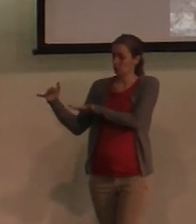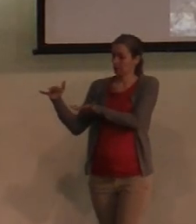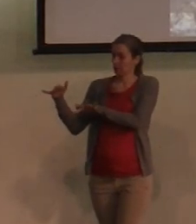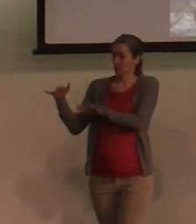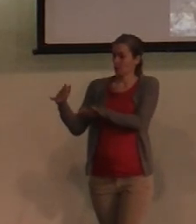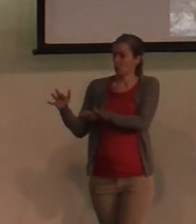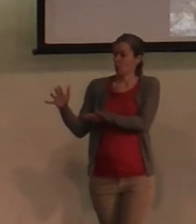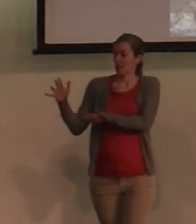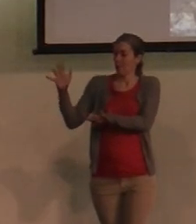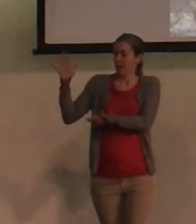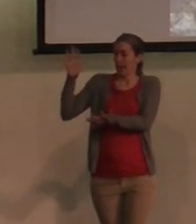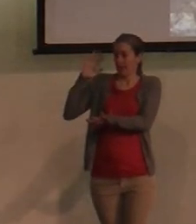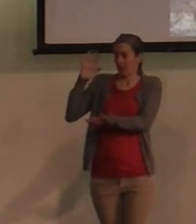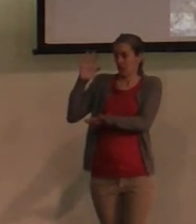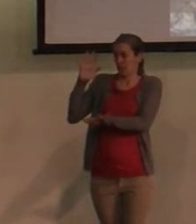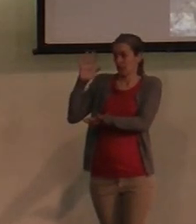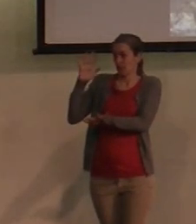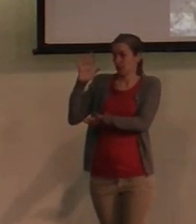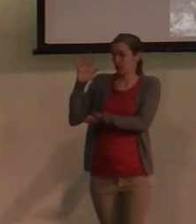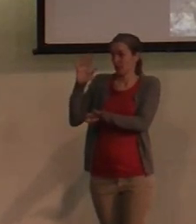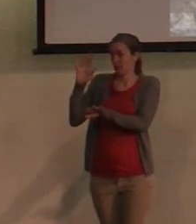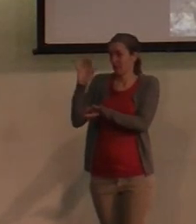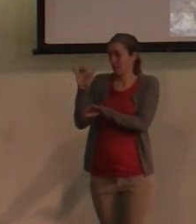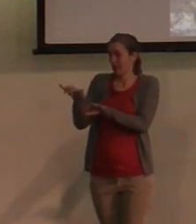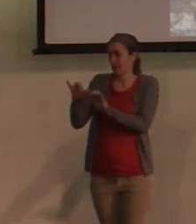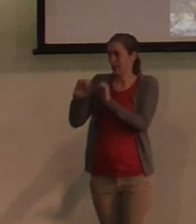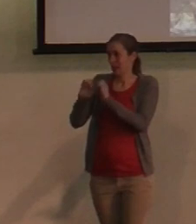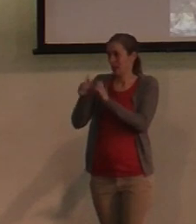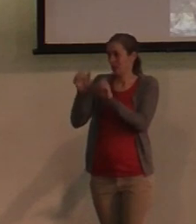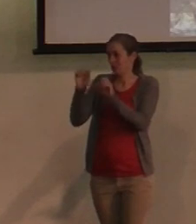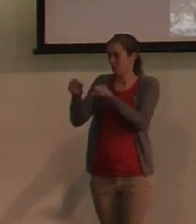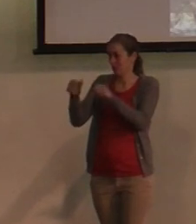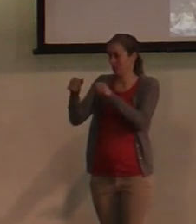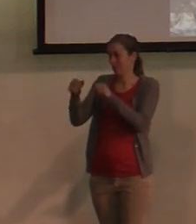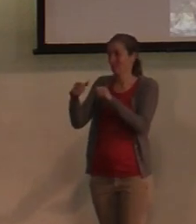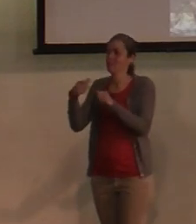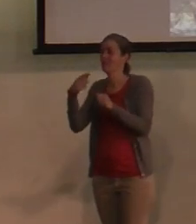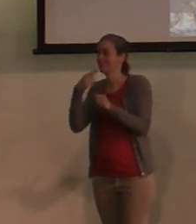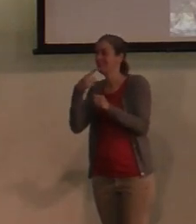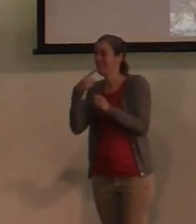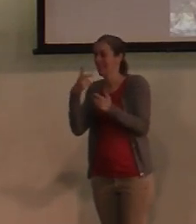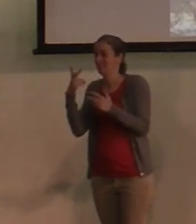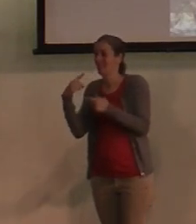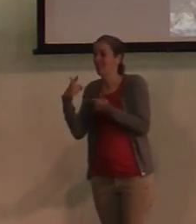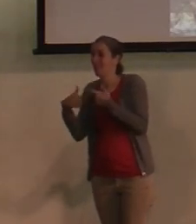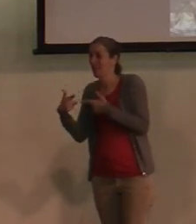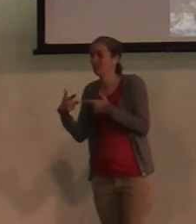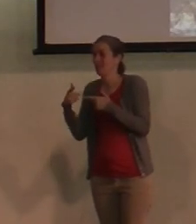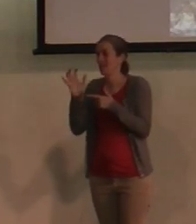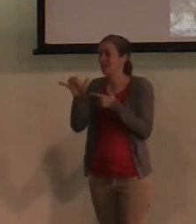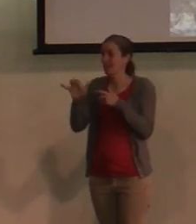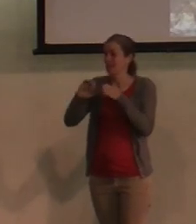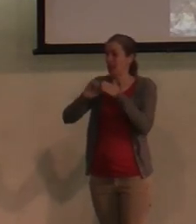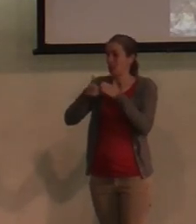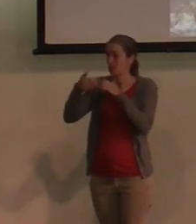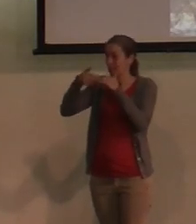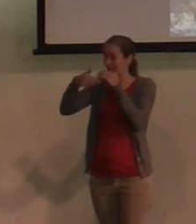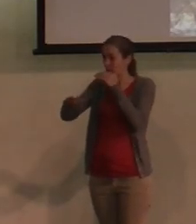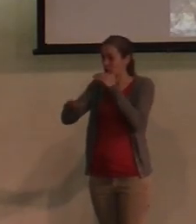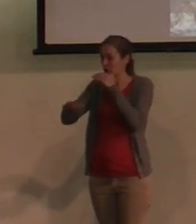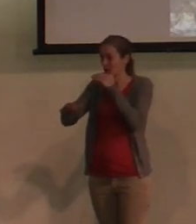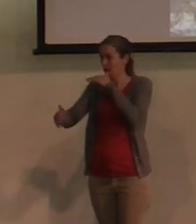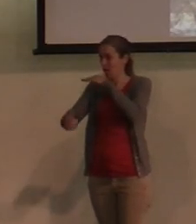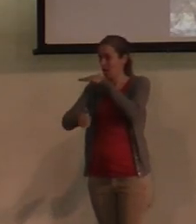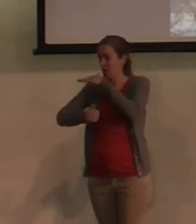times that would where is where you would get access to the underworld. And so as you stood there, there